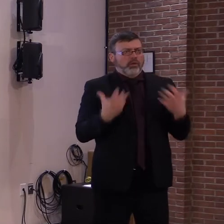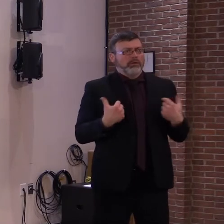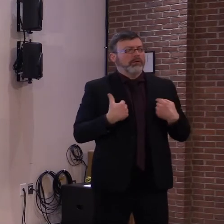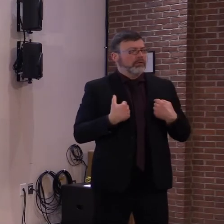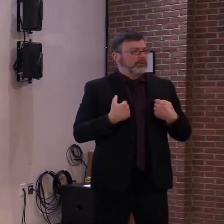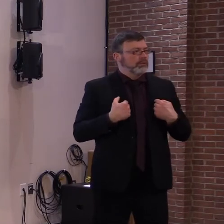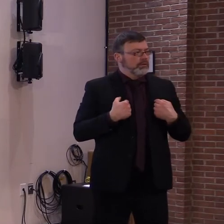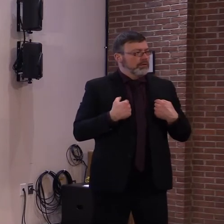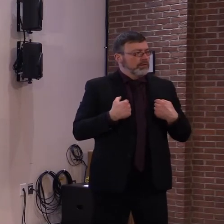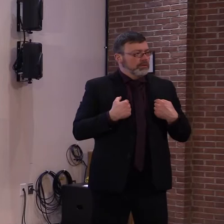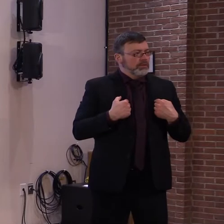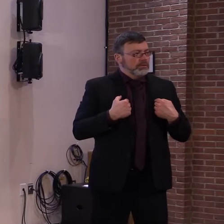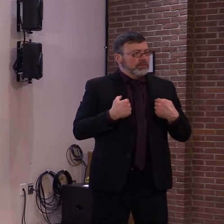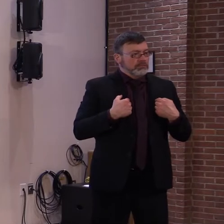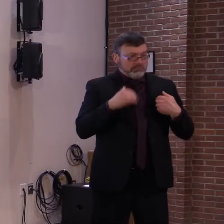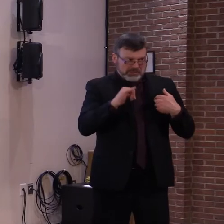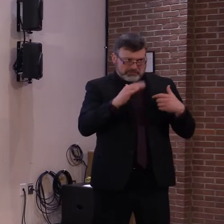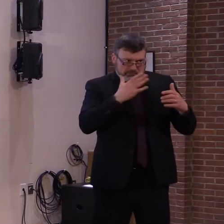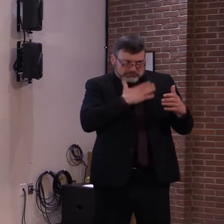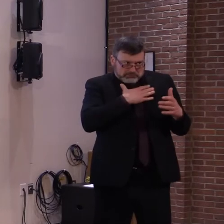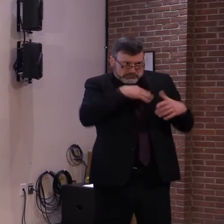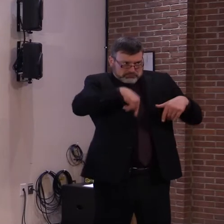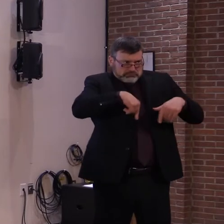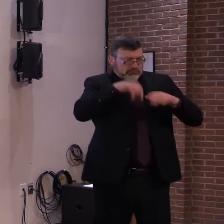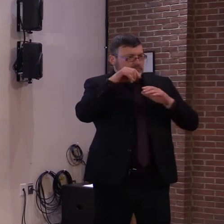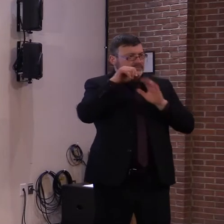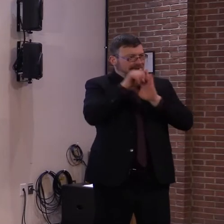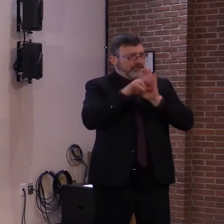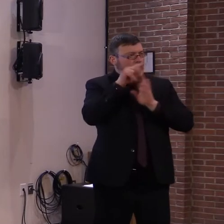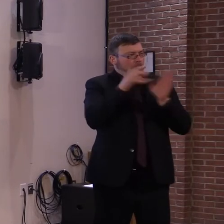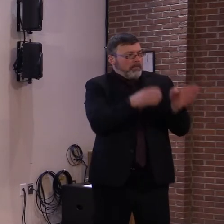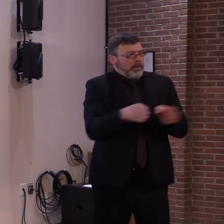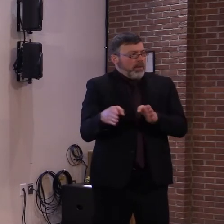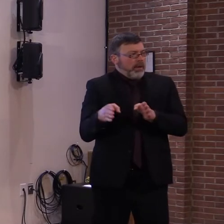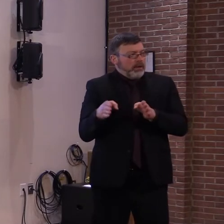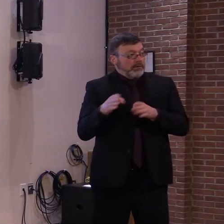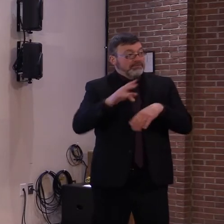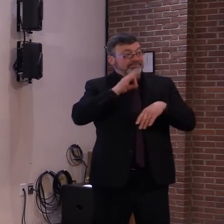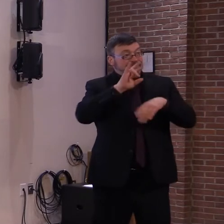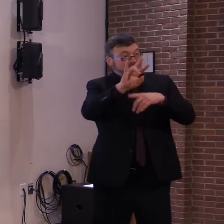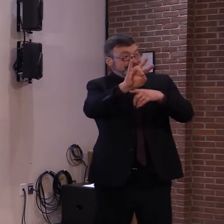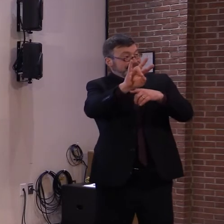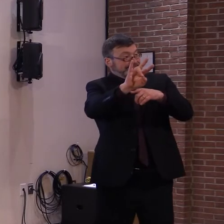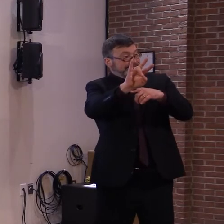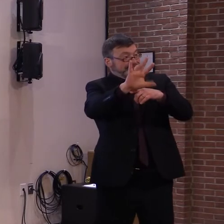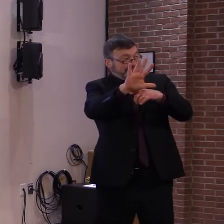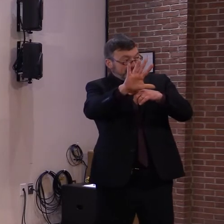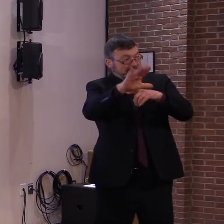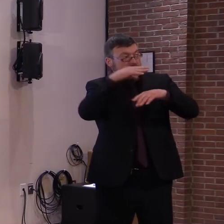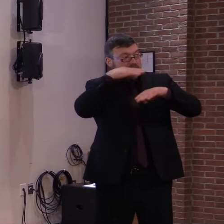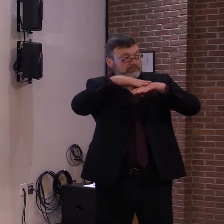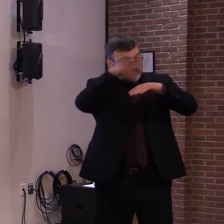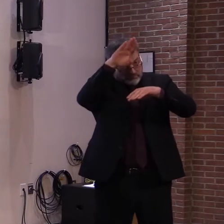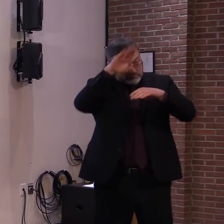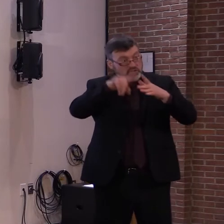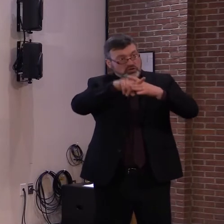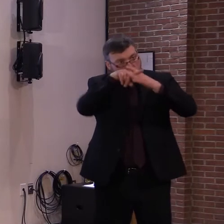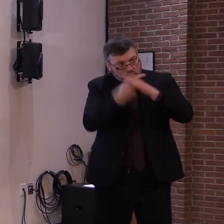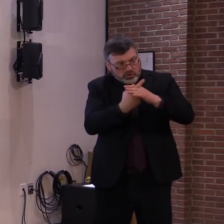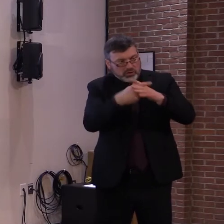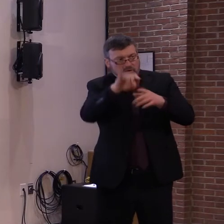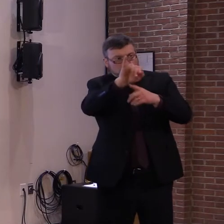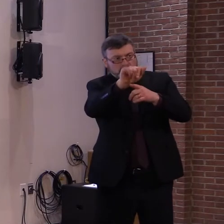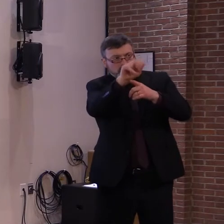Starting with the 75-plus age group, beginning on January 25th, you will be able to